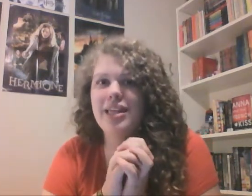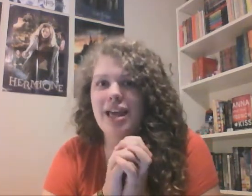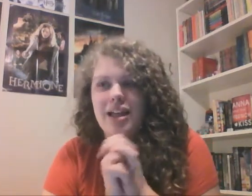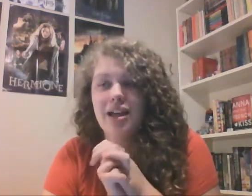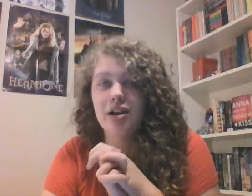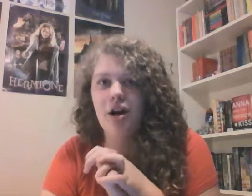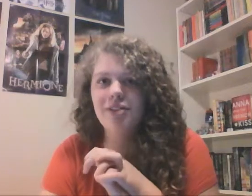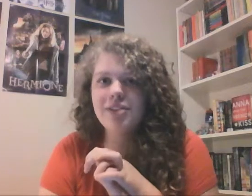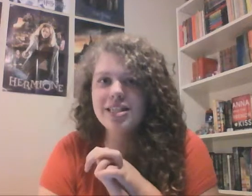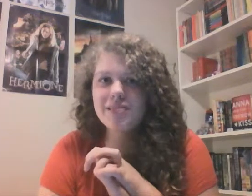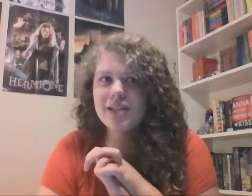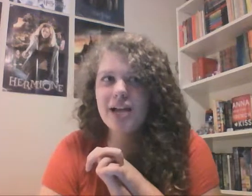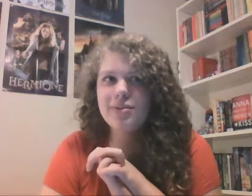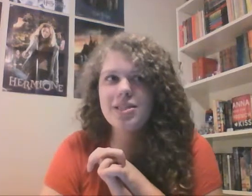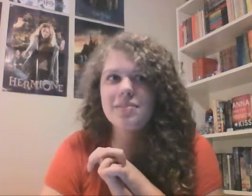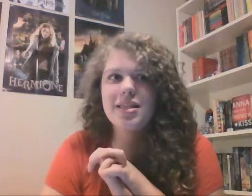get like a coffee sometime or something?